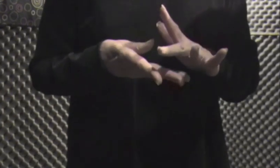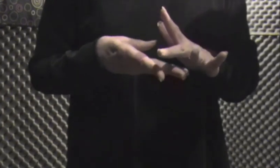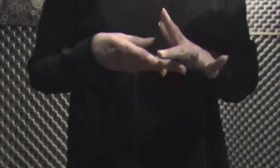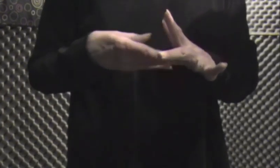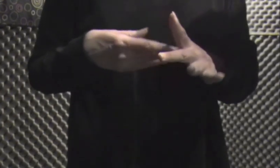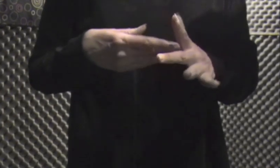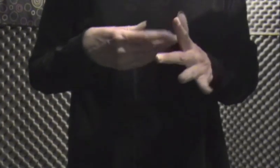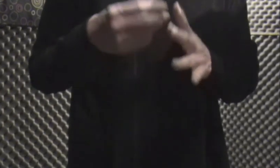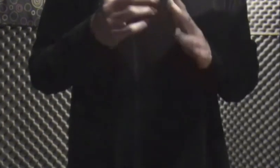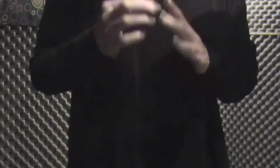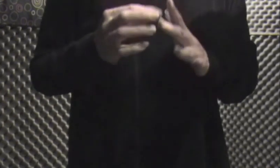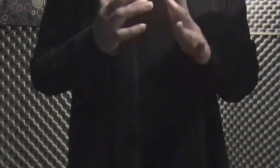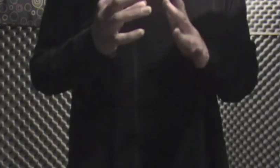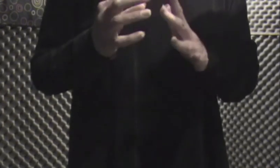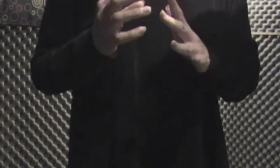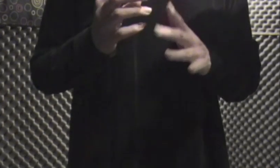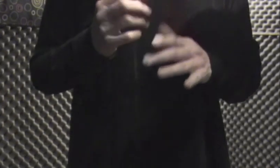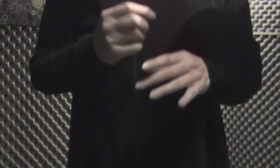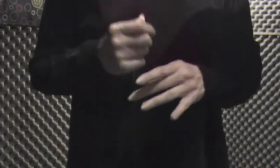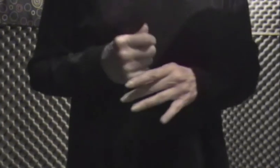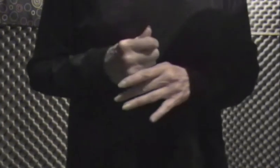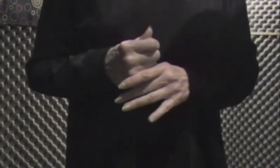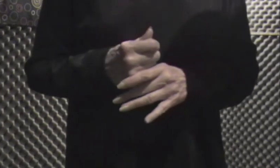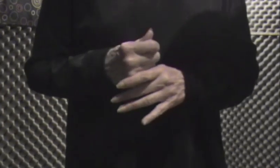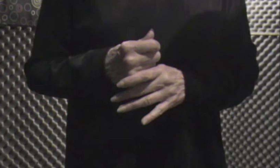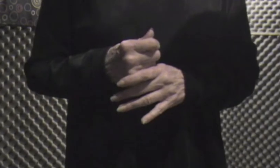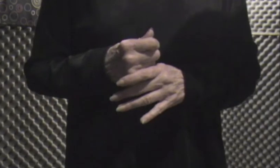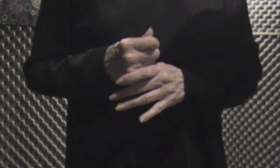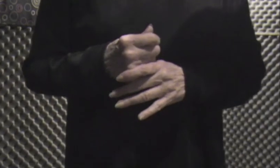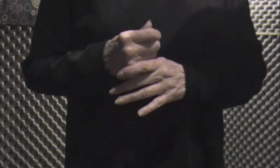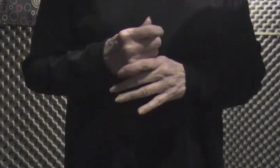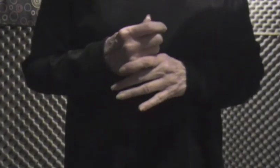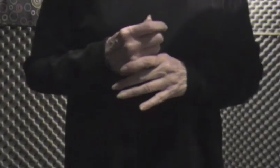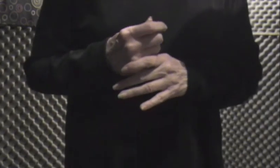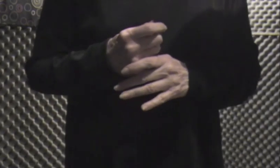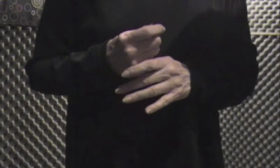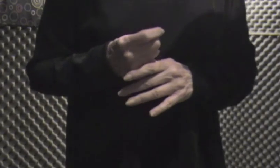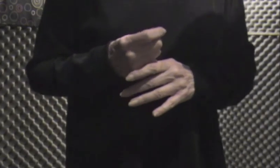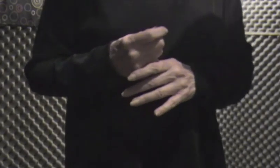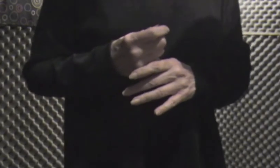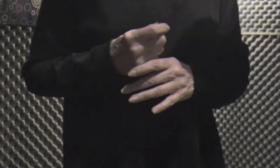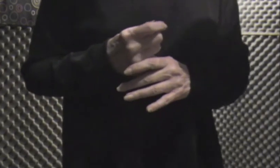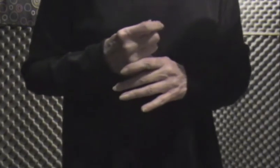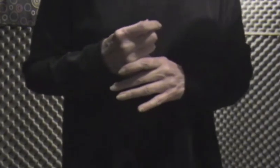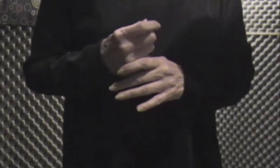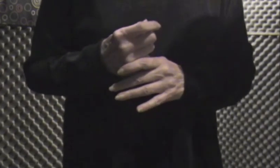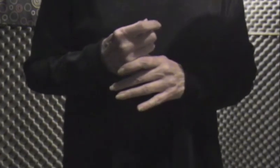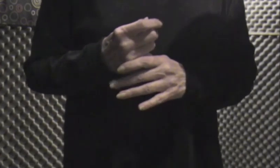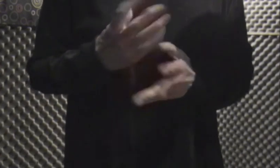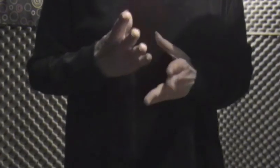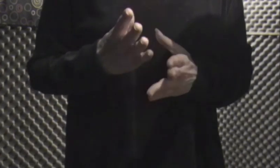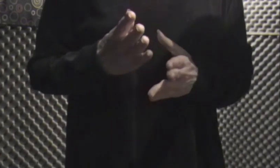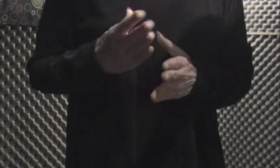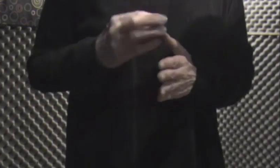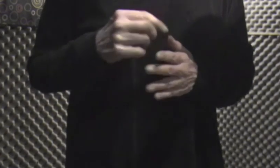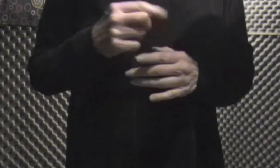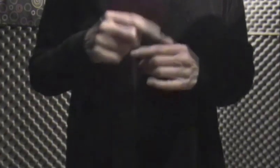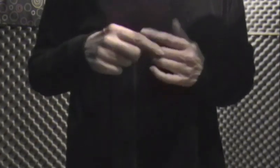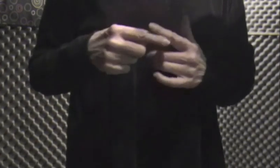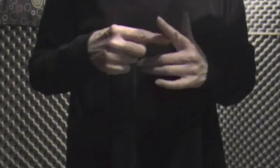with sinew Topped by serviceable sweaters The bone woman Carries a bone bag Cat gut Thread it through the